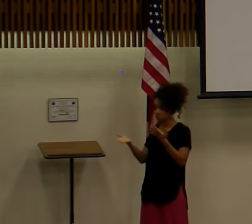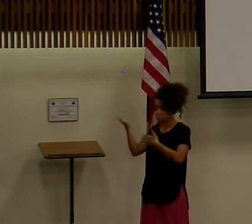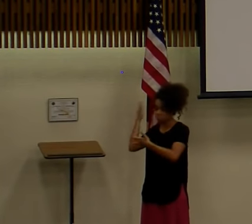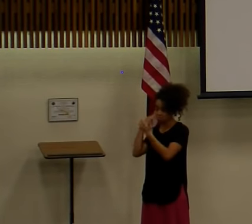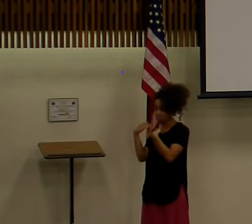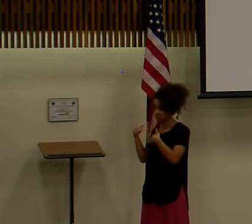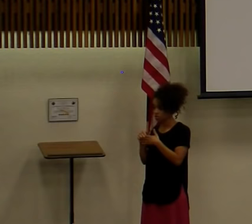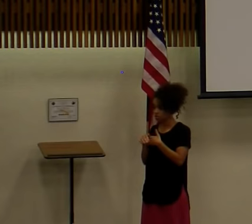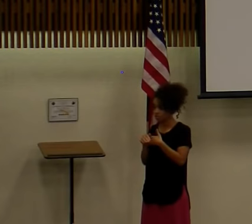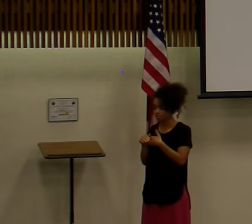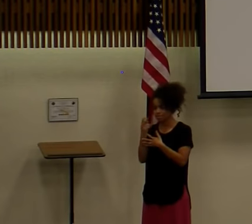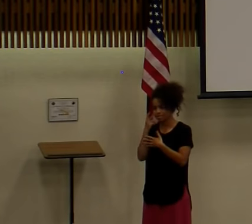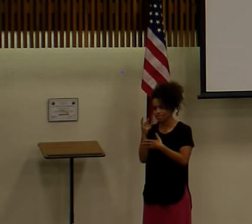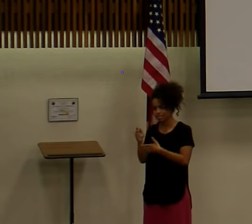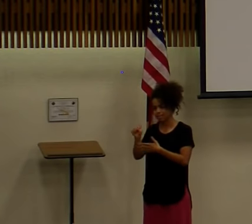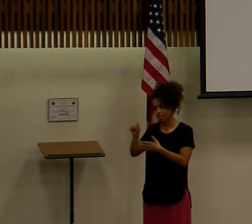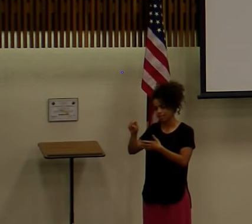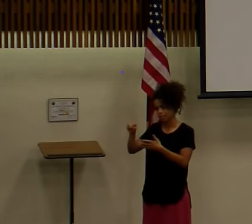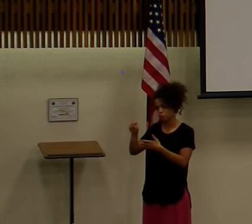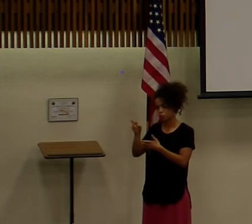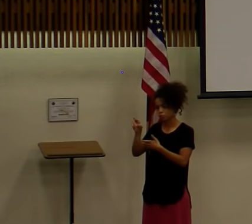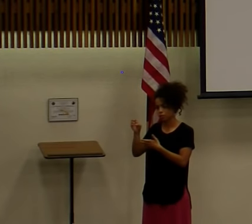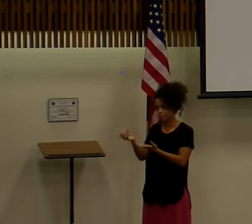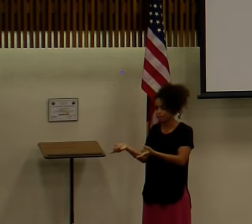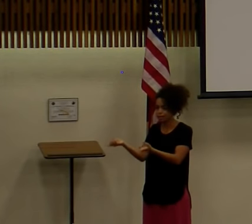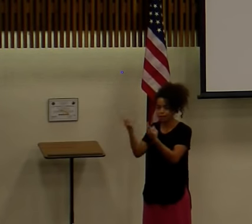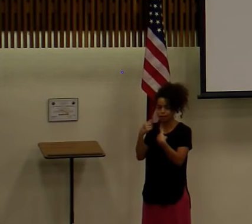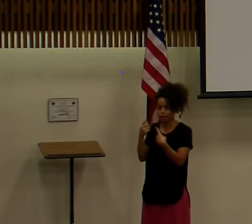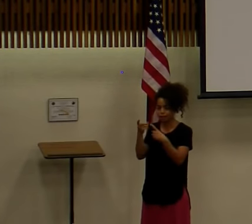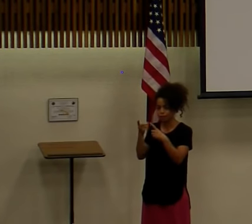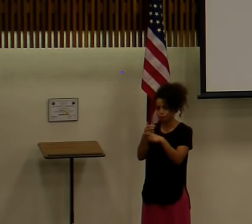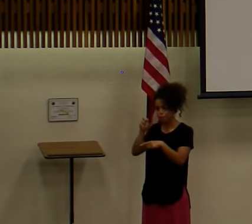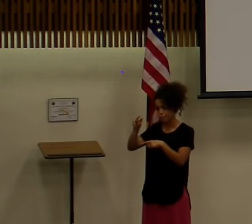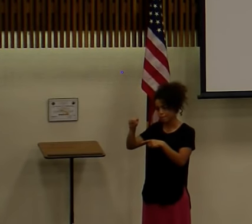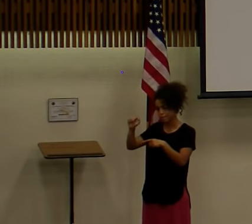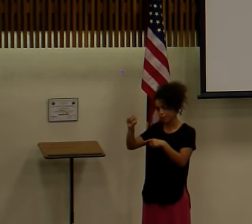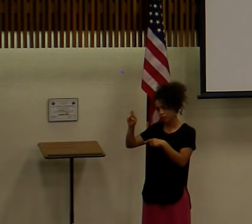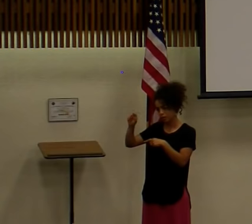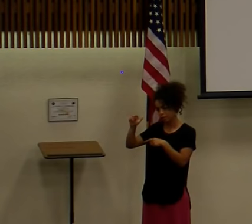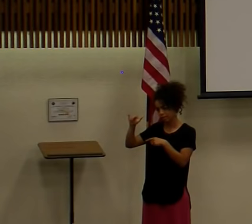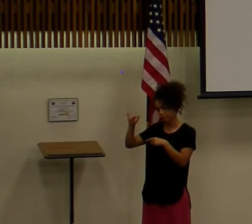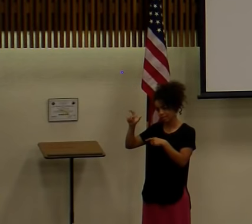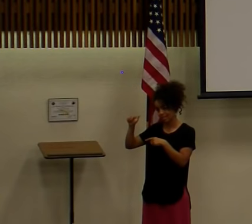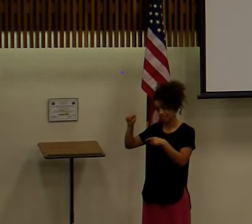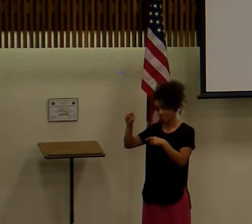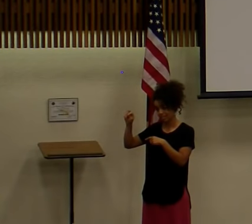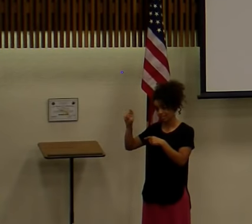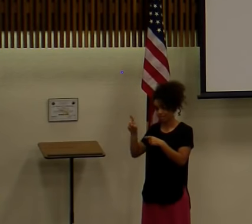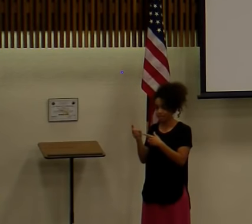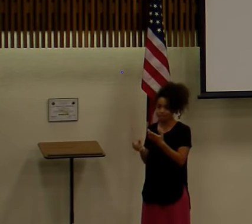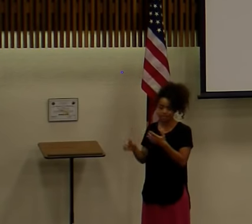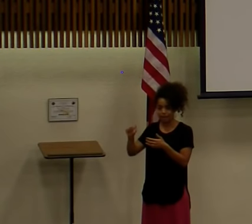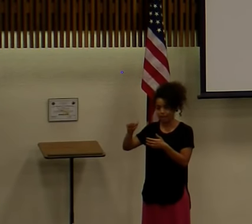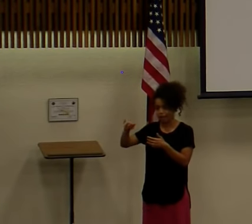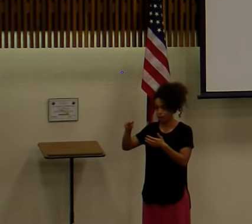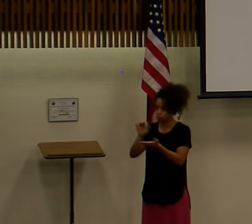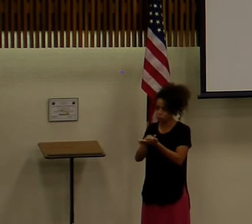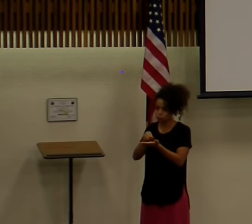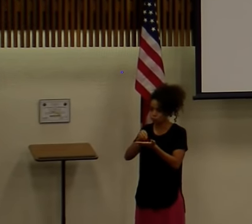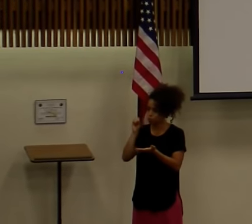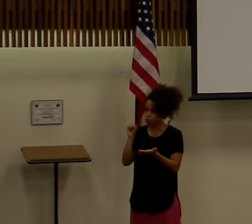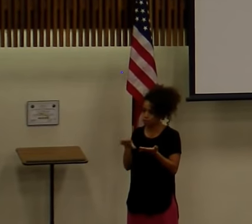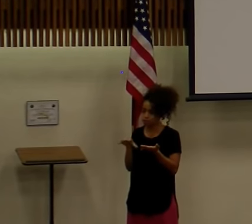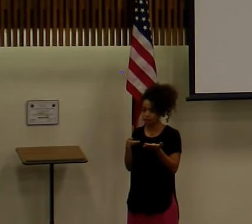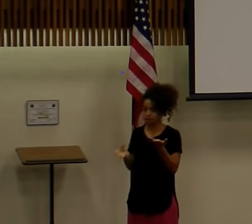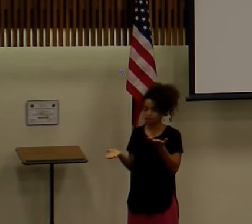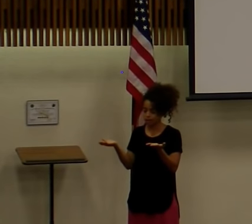see Andrew as he came to us from Baltimore, Maryland, as an AIM student and then was an AIM student in Salt Lake City and then coming back here